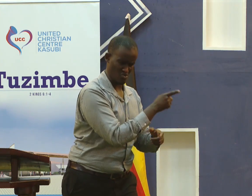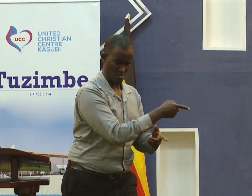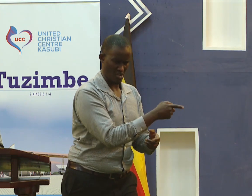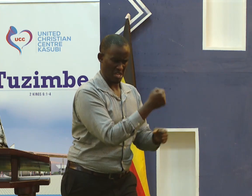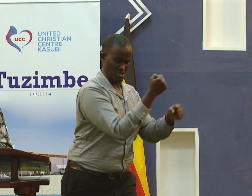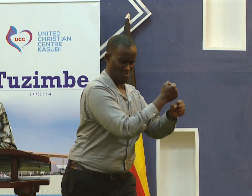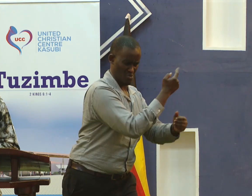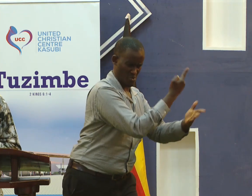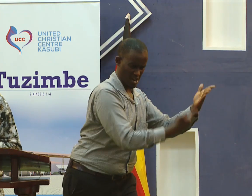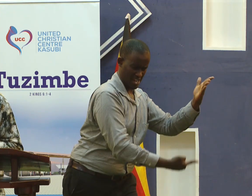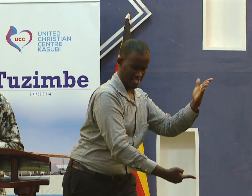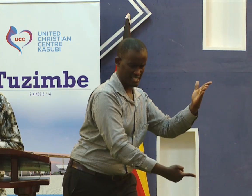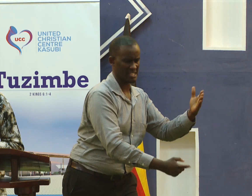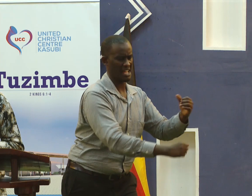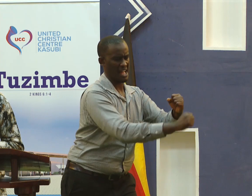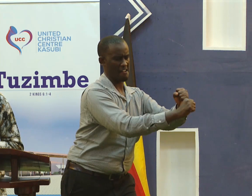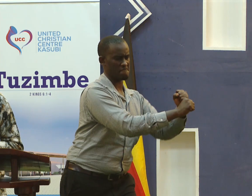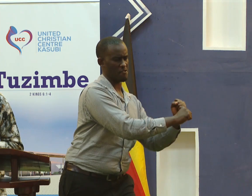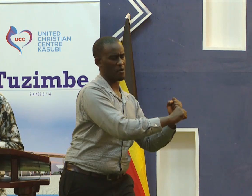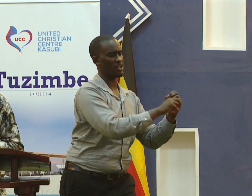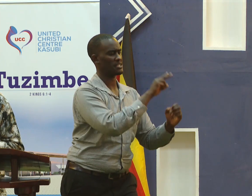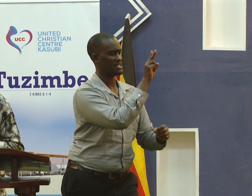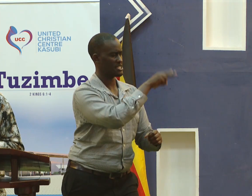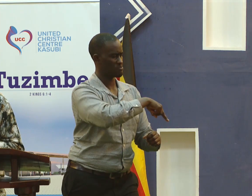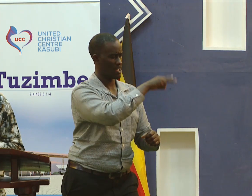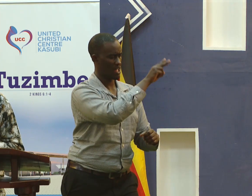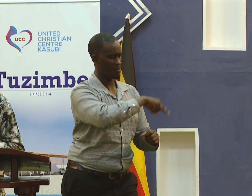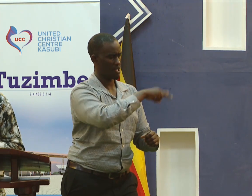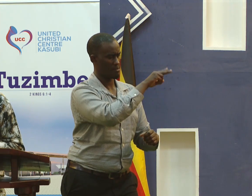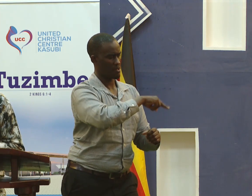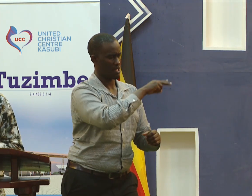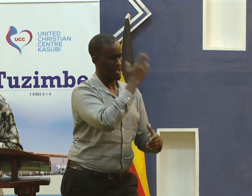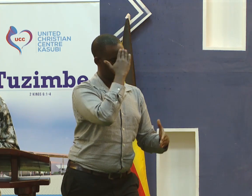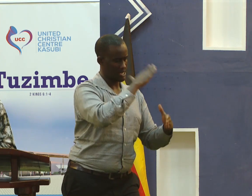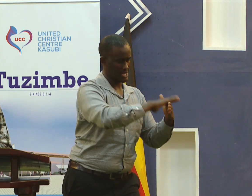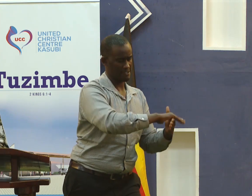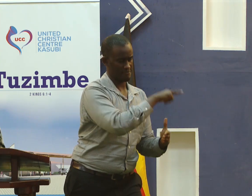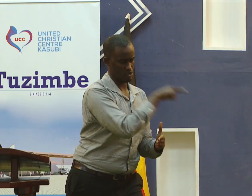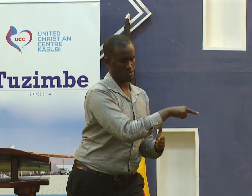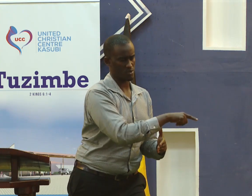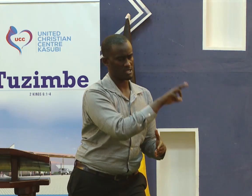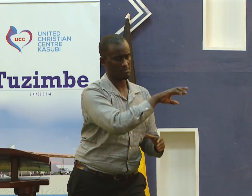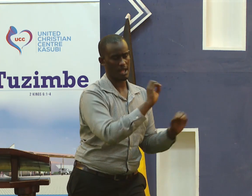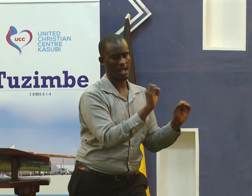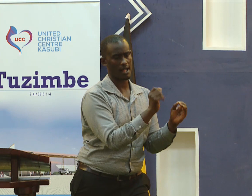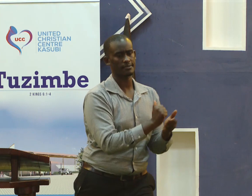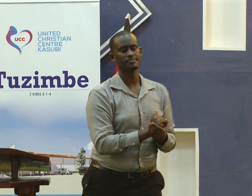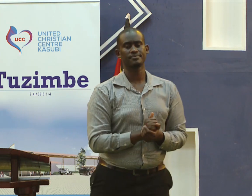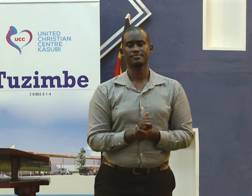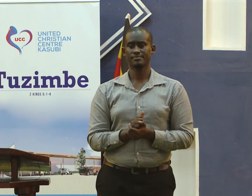And he taught him a way that would help him so that these people would believe in him and they don't despise him.